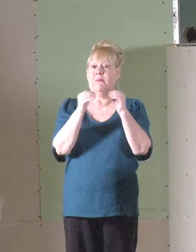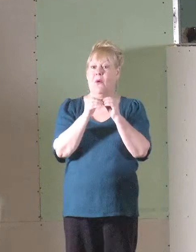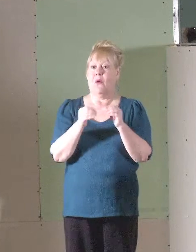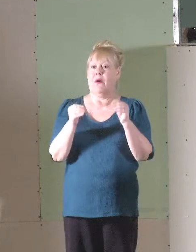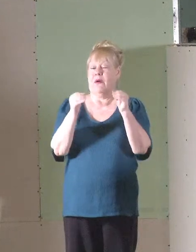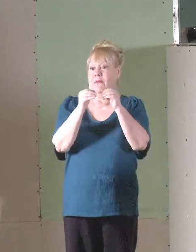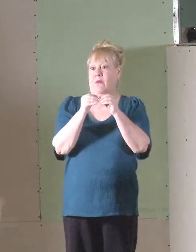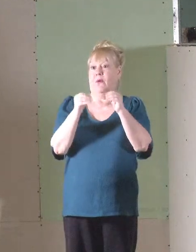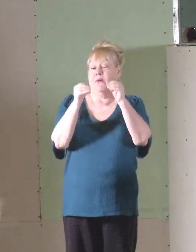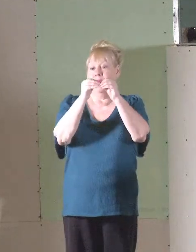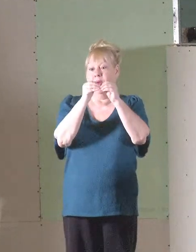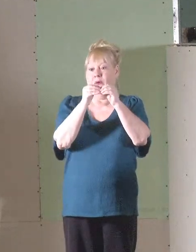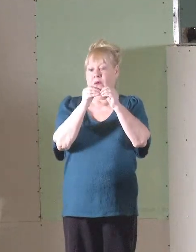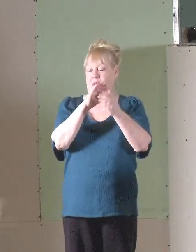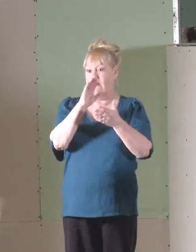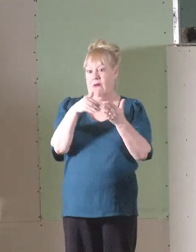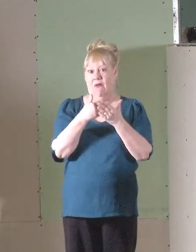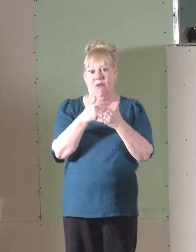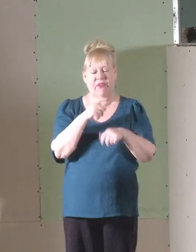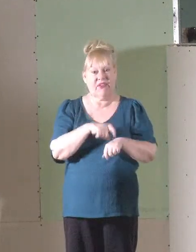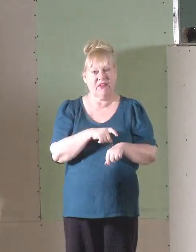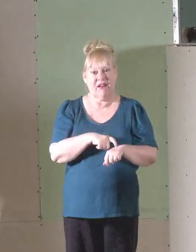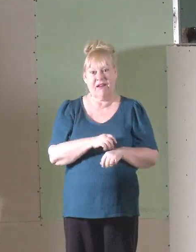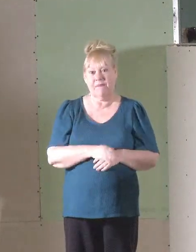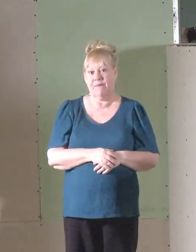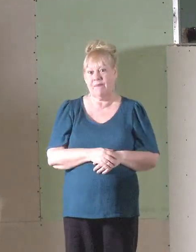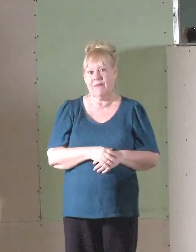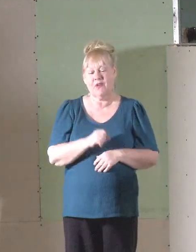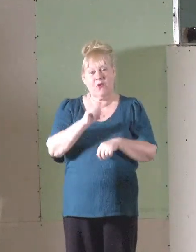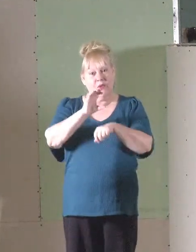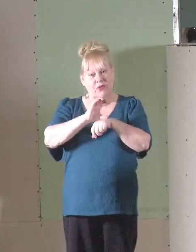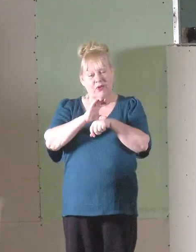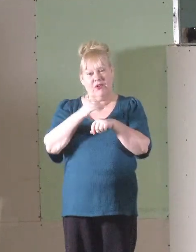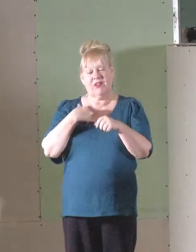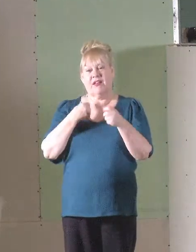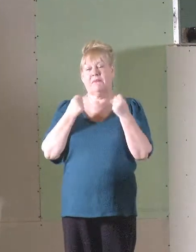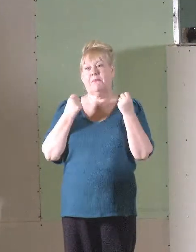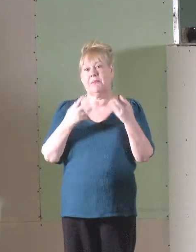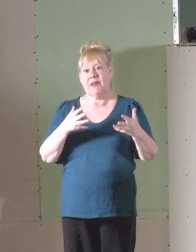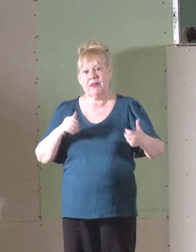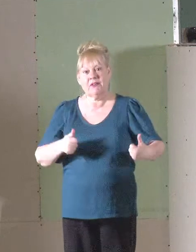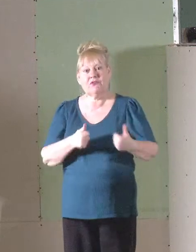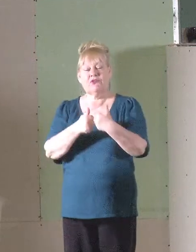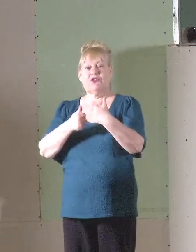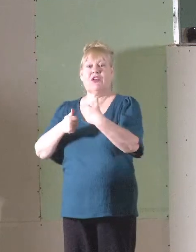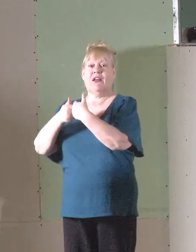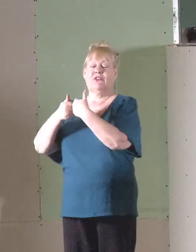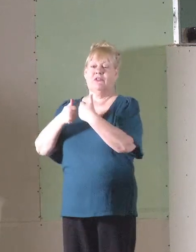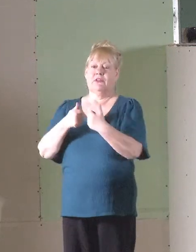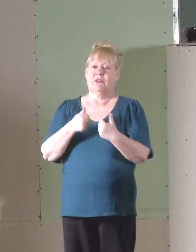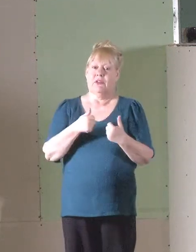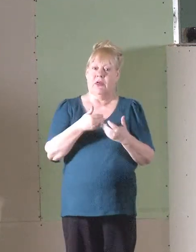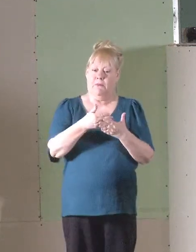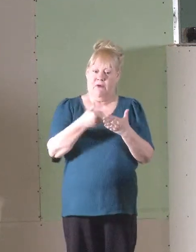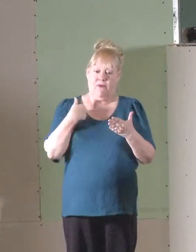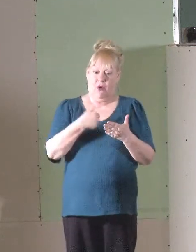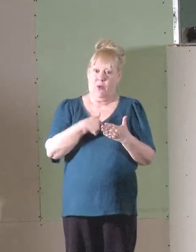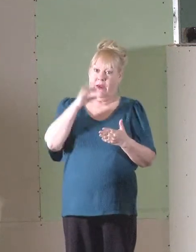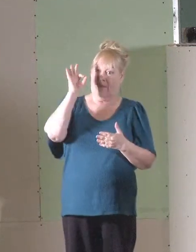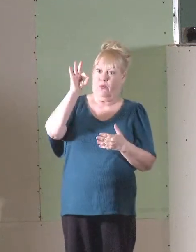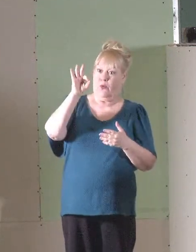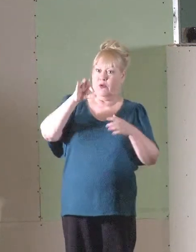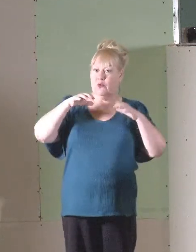and more of all the time. And so the church has a lot of challenges. And before we can preach to the masses,